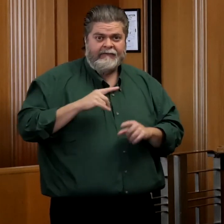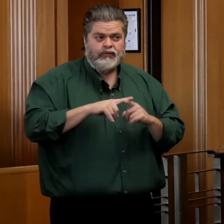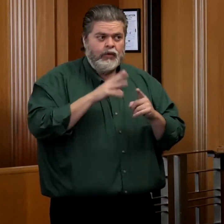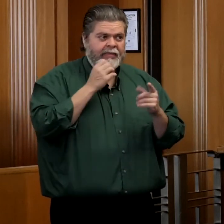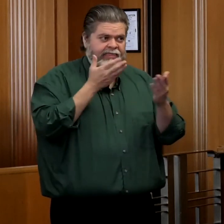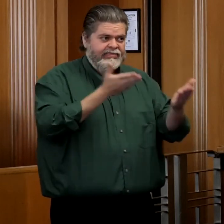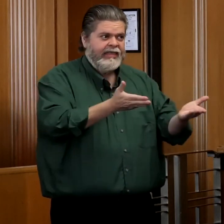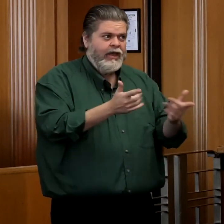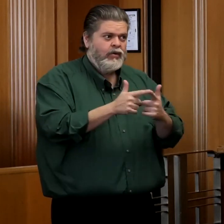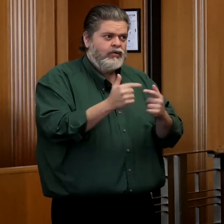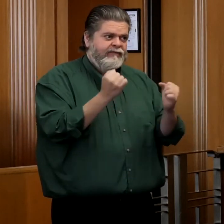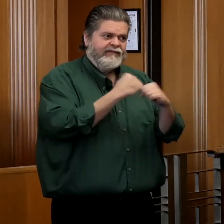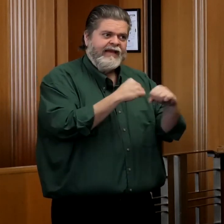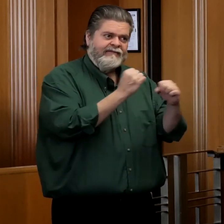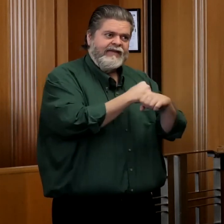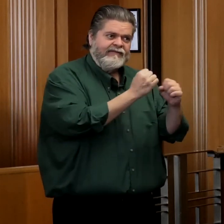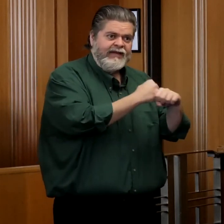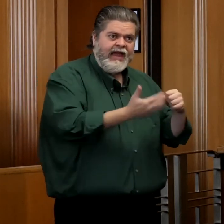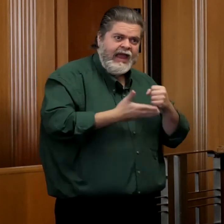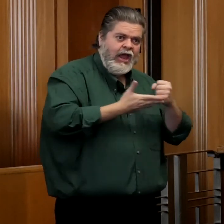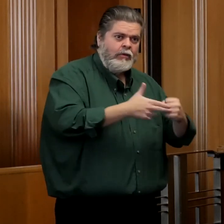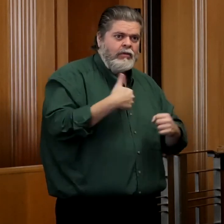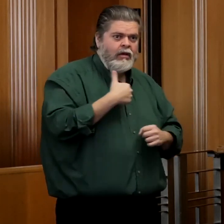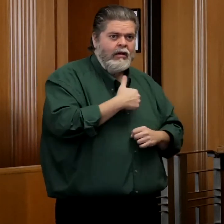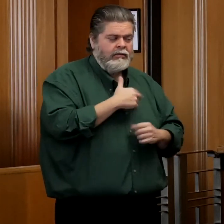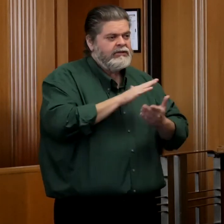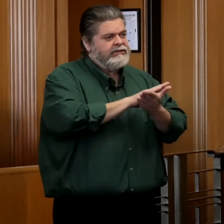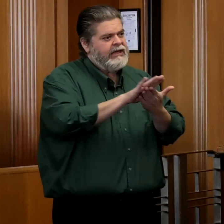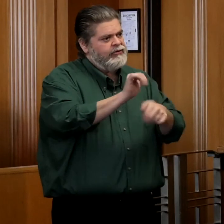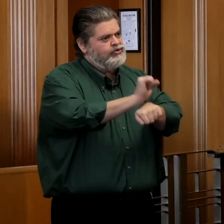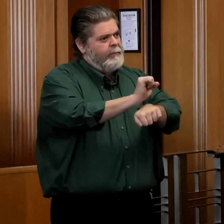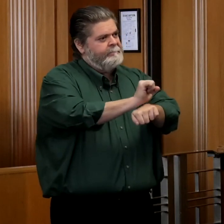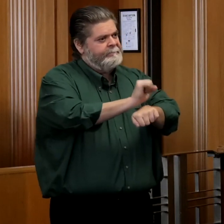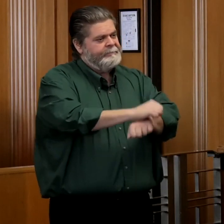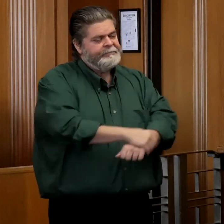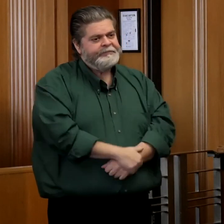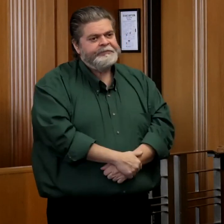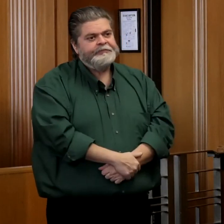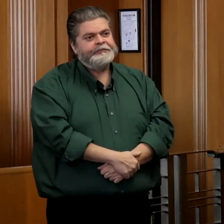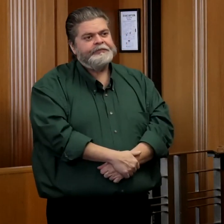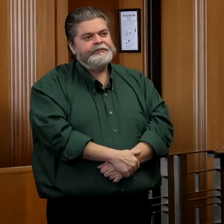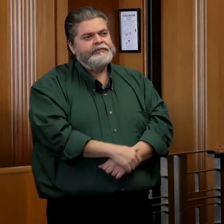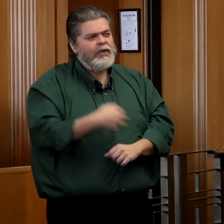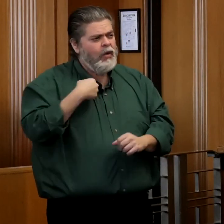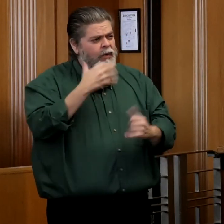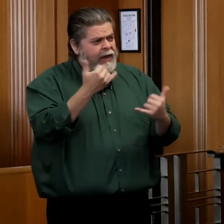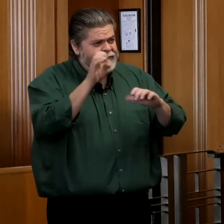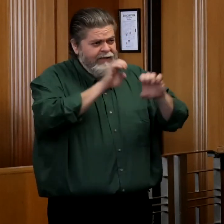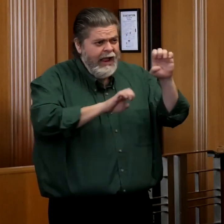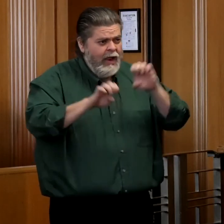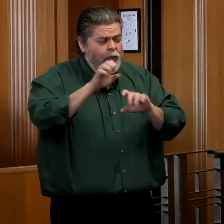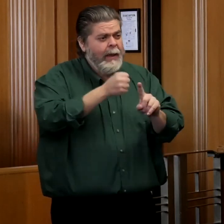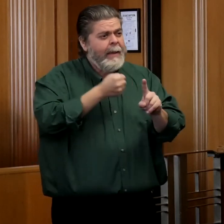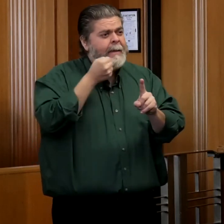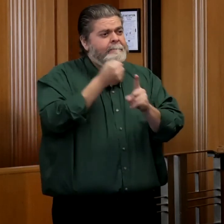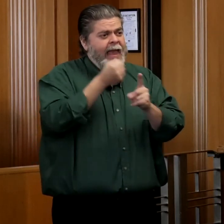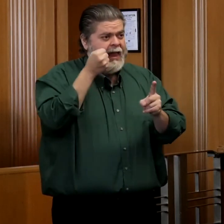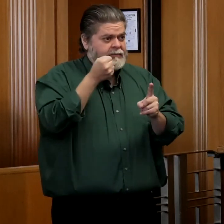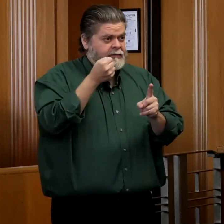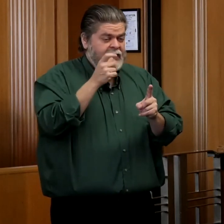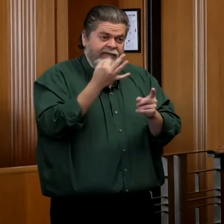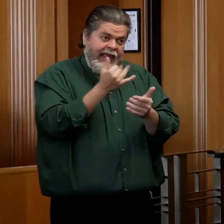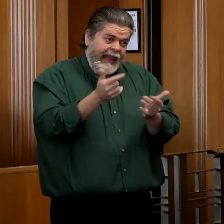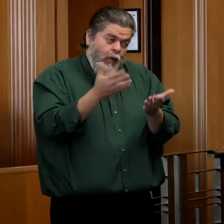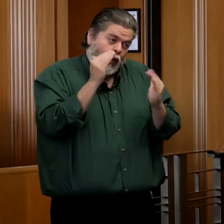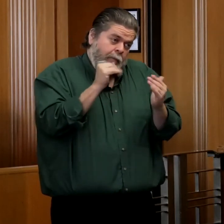for all of us and doing a very nice job. We're continuing to evaluate the impact, if any,